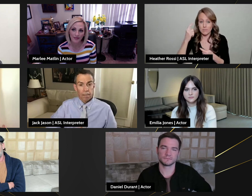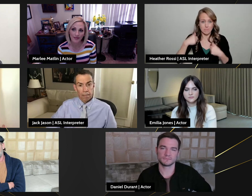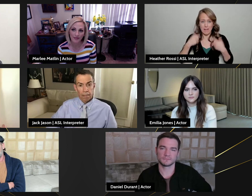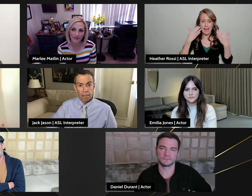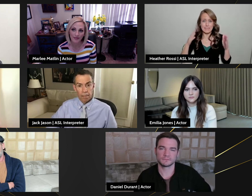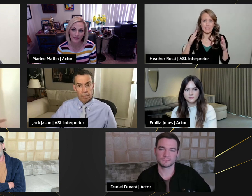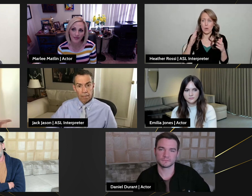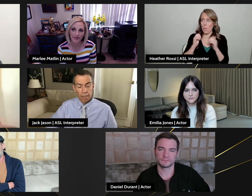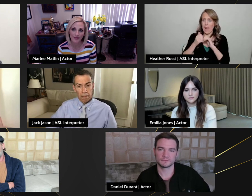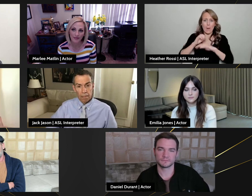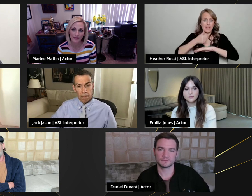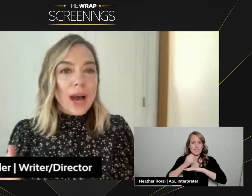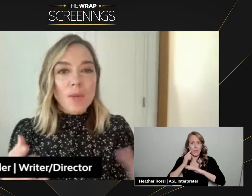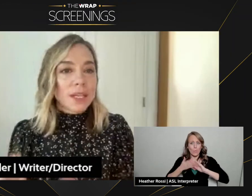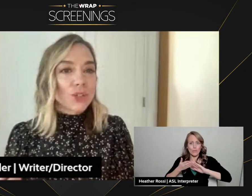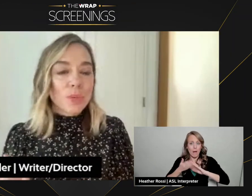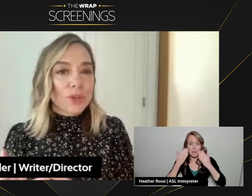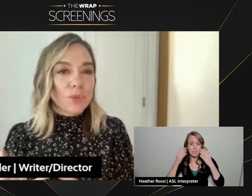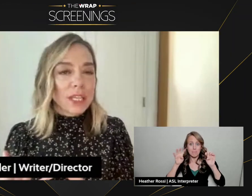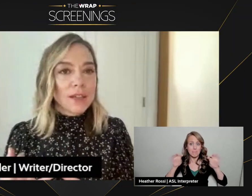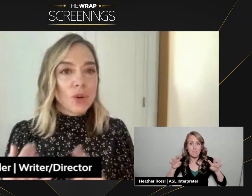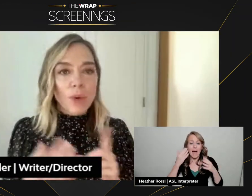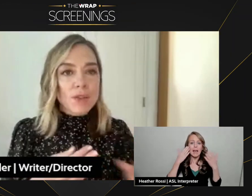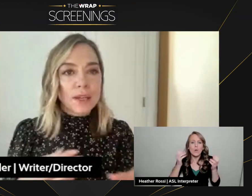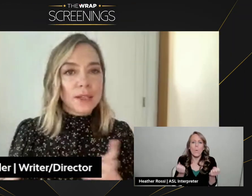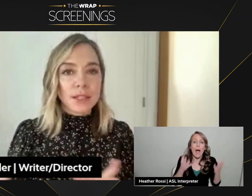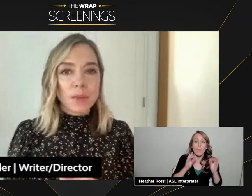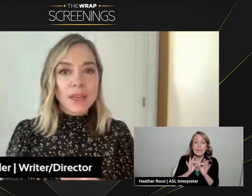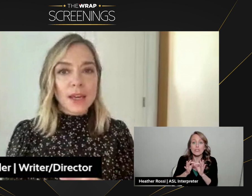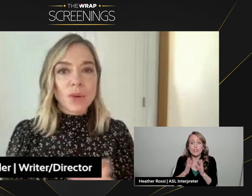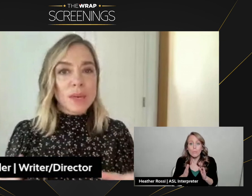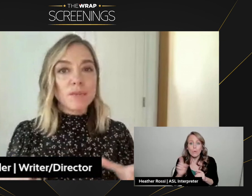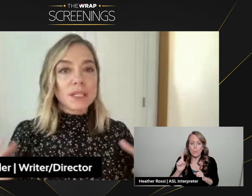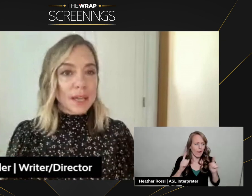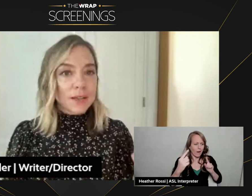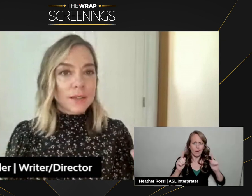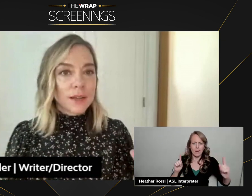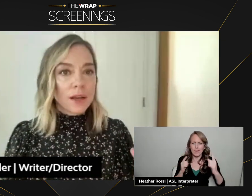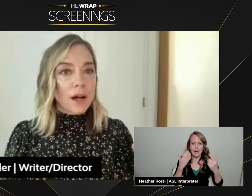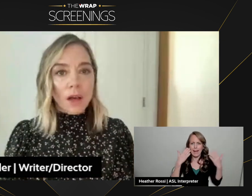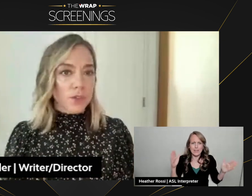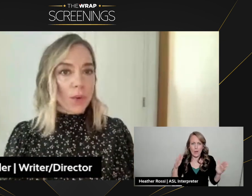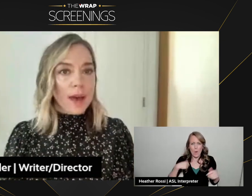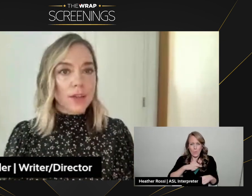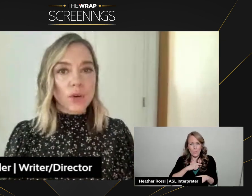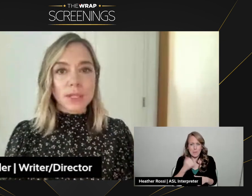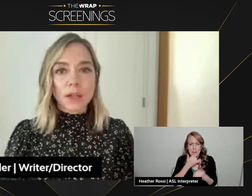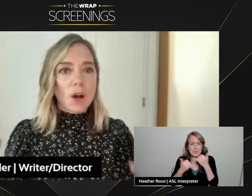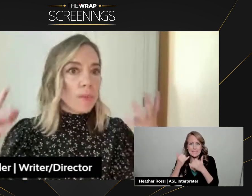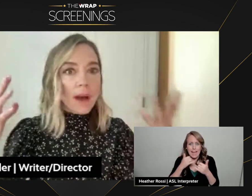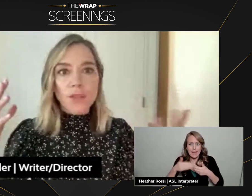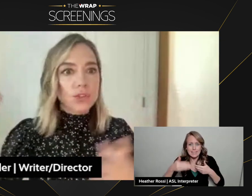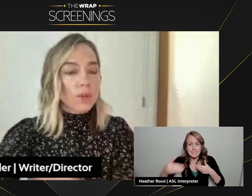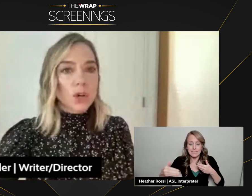set was going to run. I didn't know how many interpreters we needed or where they needed to be. And we made mistakes along the way. You know,